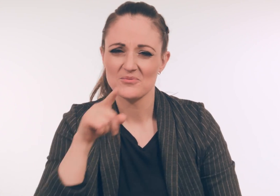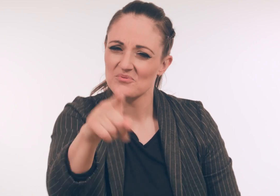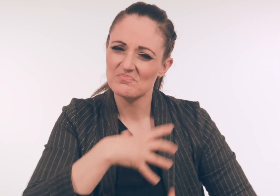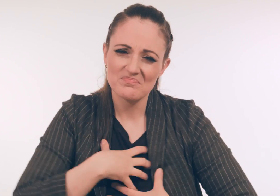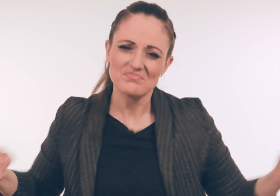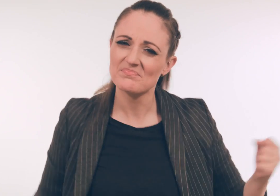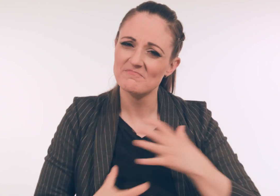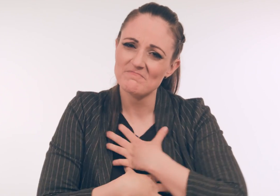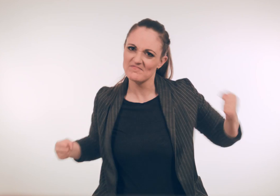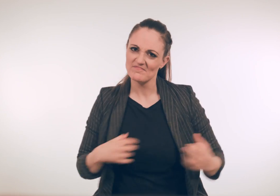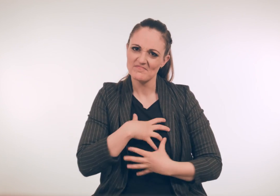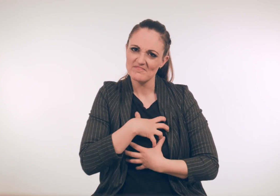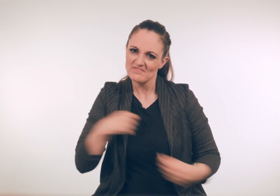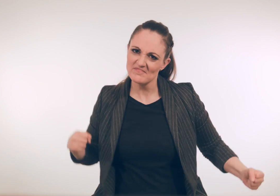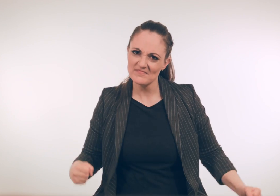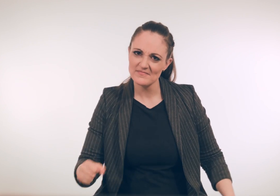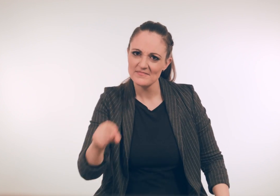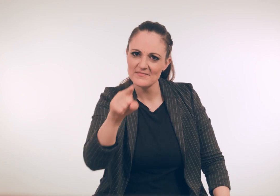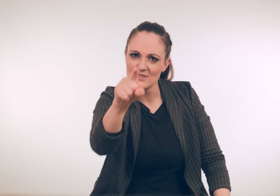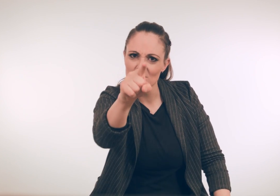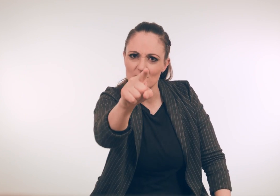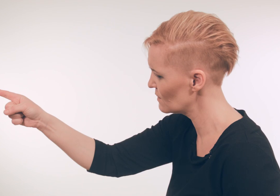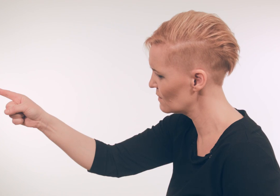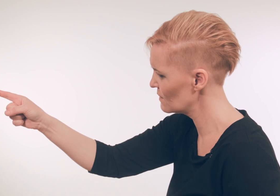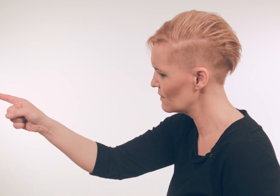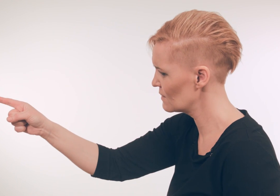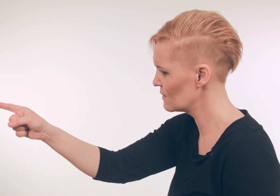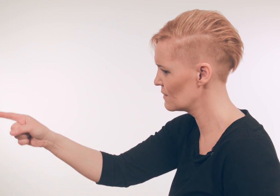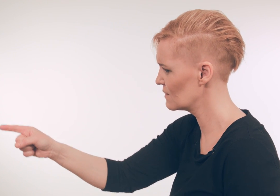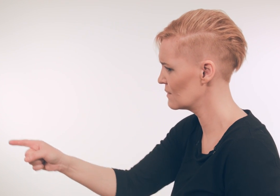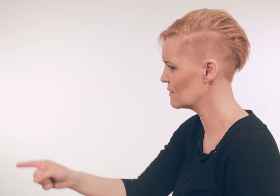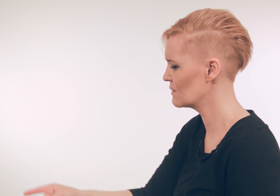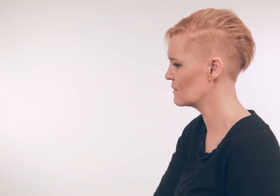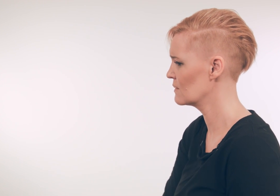you cut right through, I'm stuck like you